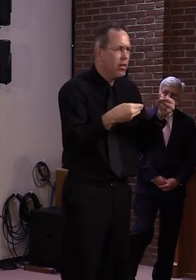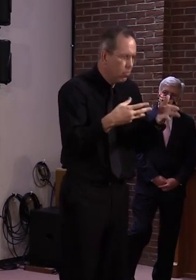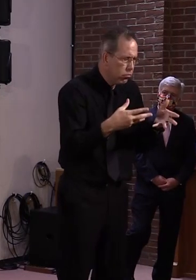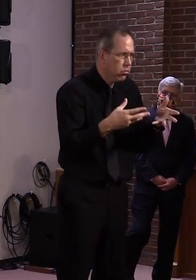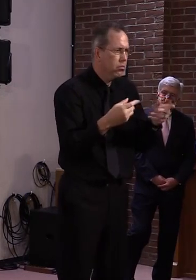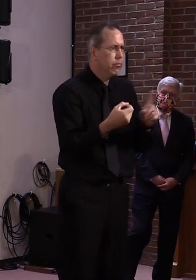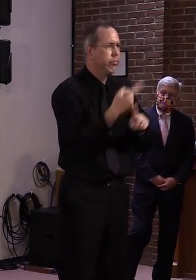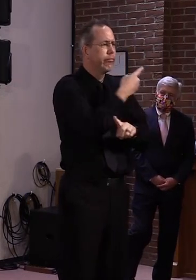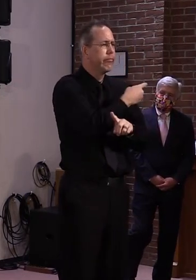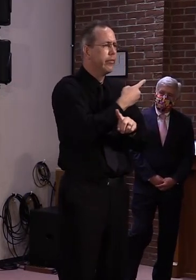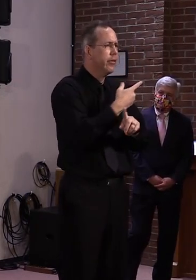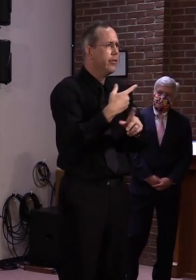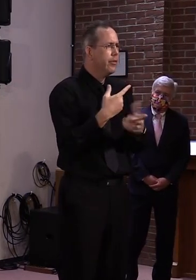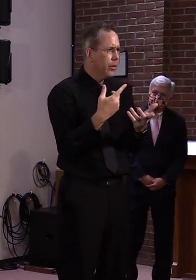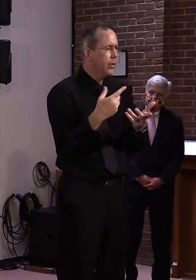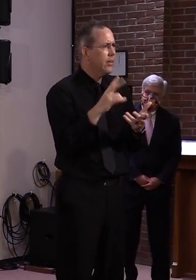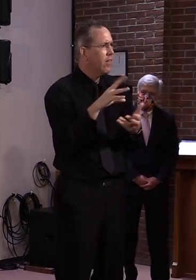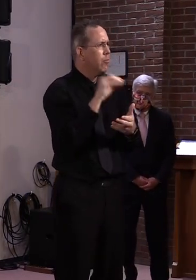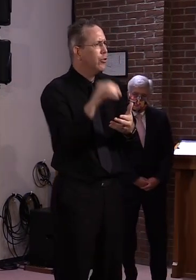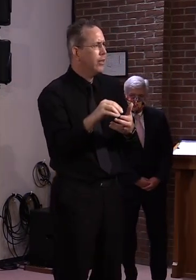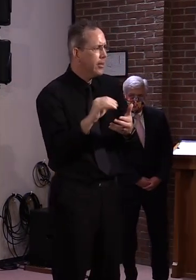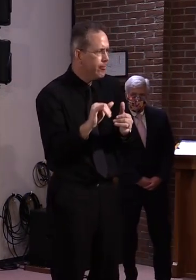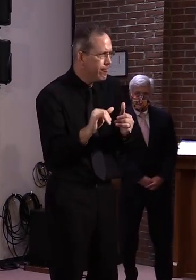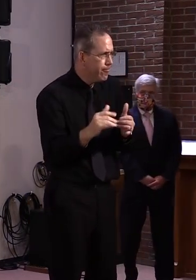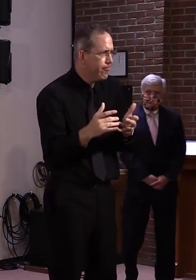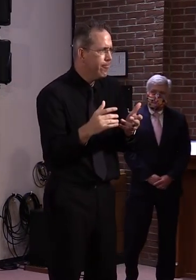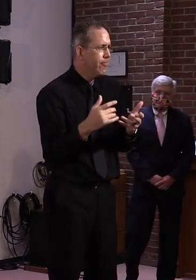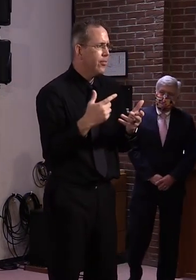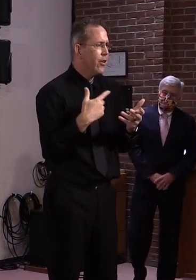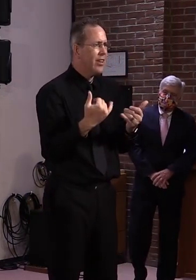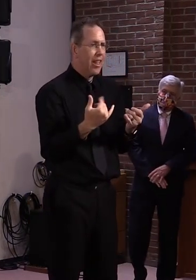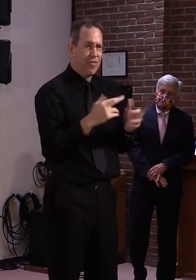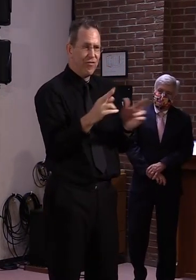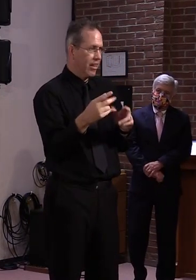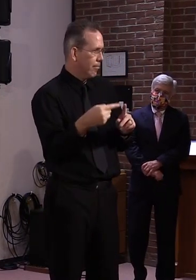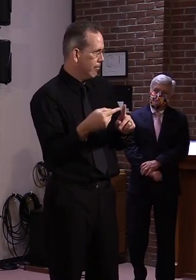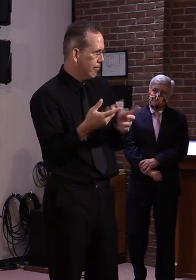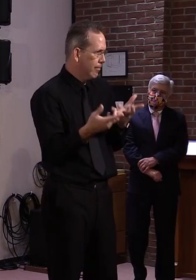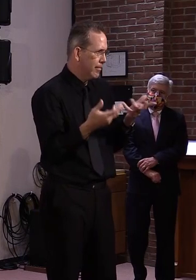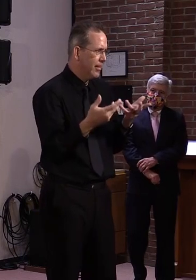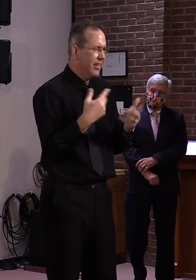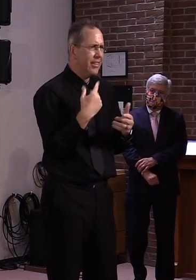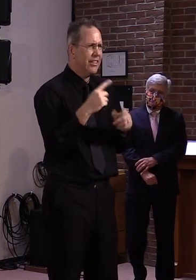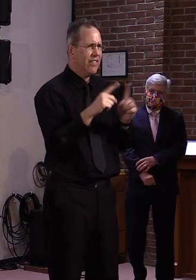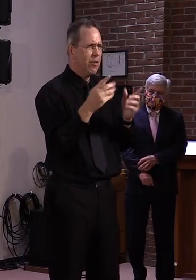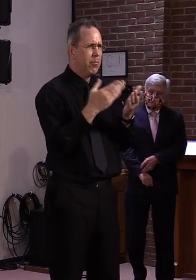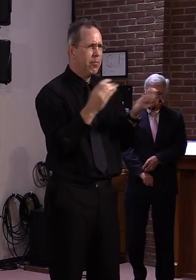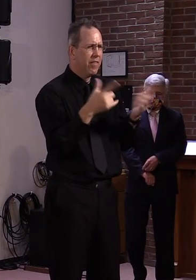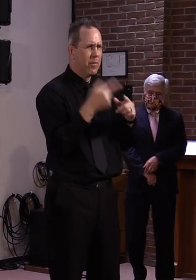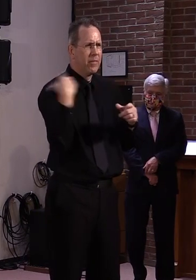ready right now as we speak, but we're working toward having that ready, uh, in time for when the bill gets signed.